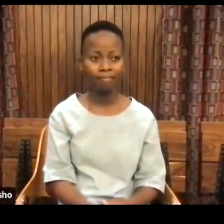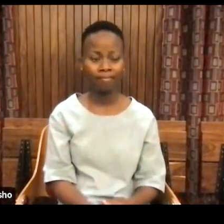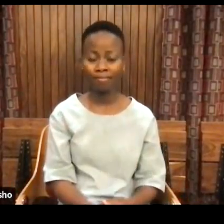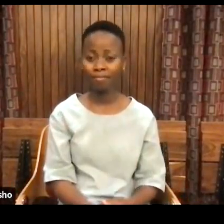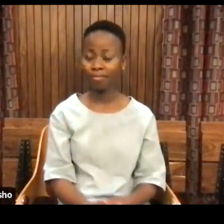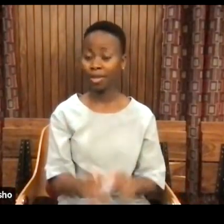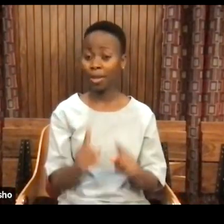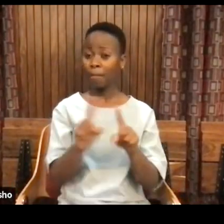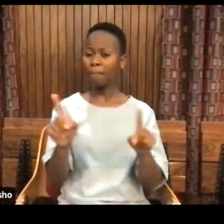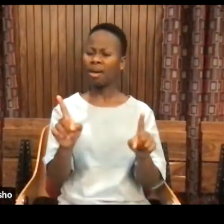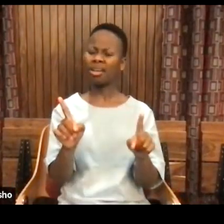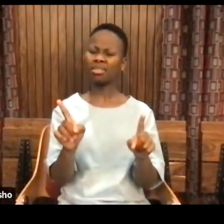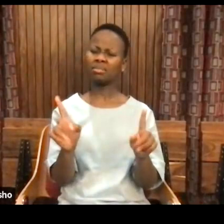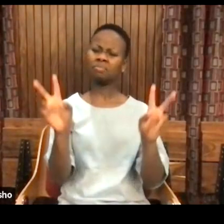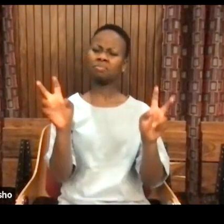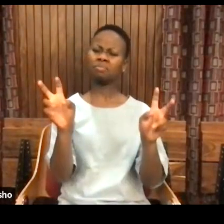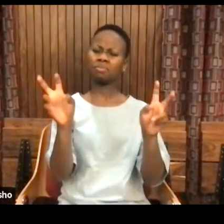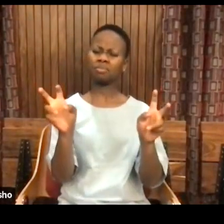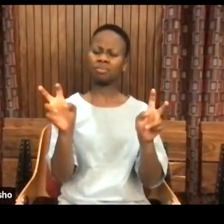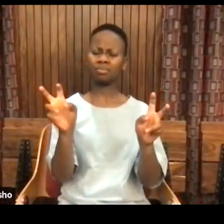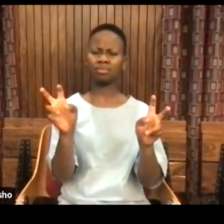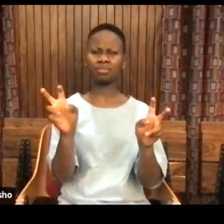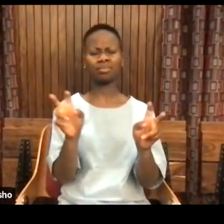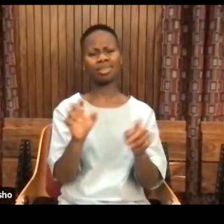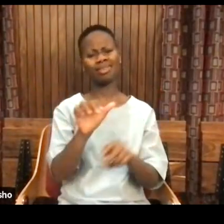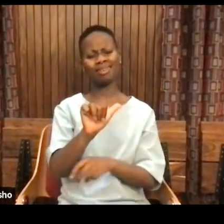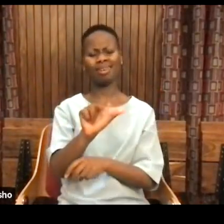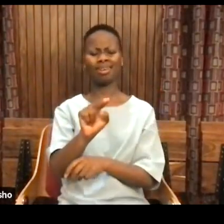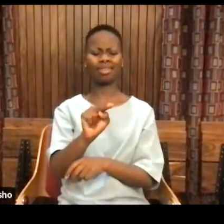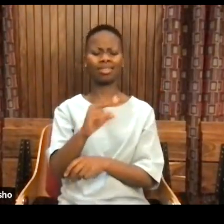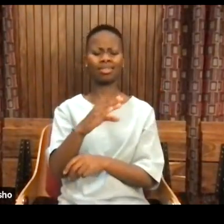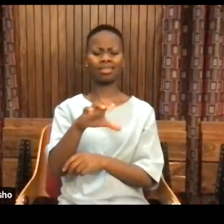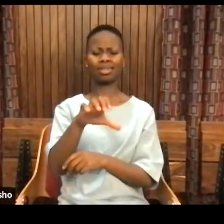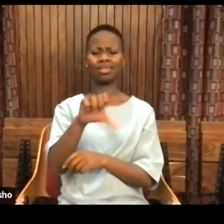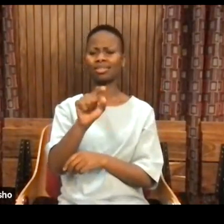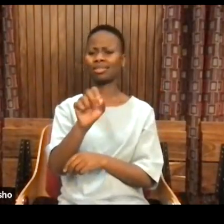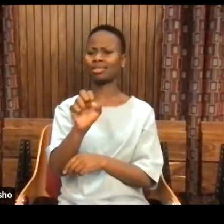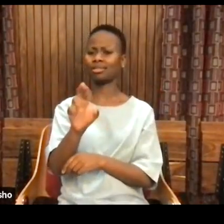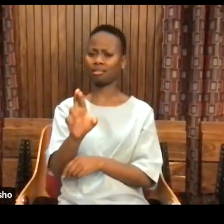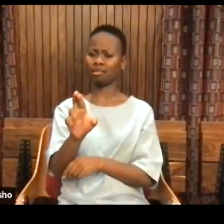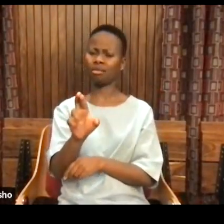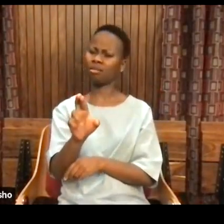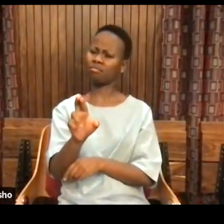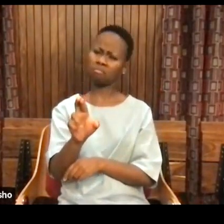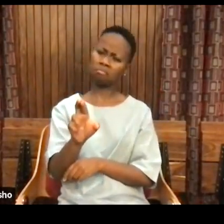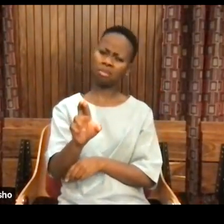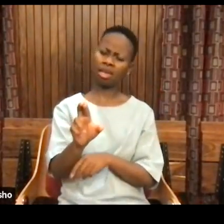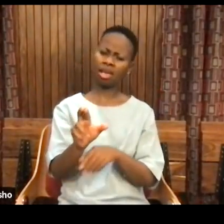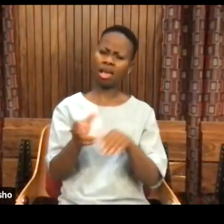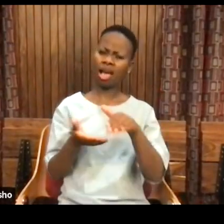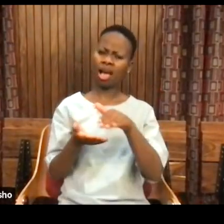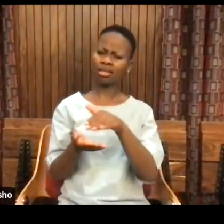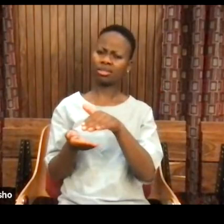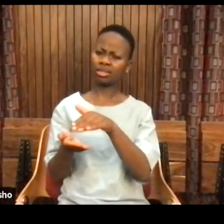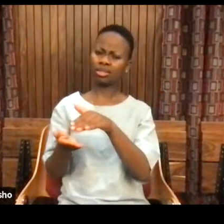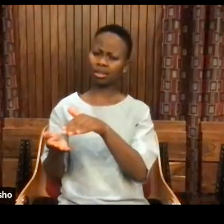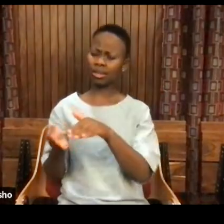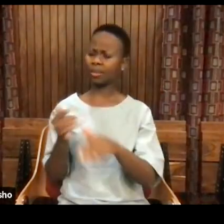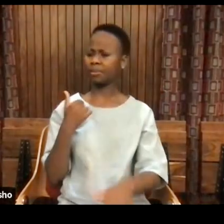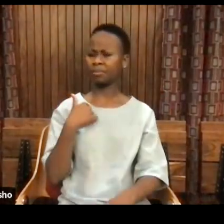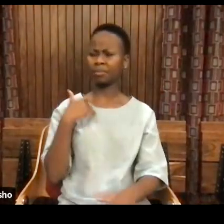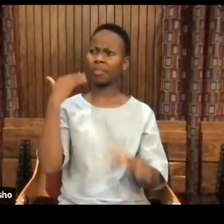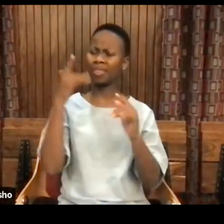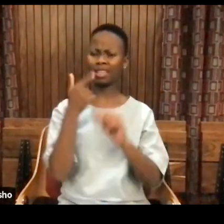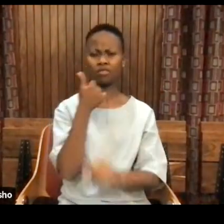But when I brought up the question of ancestors, I cannot help but talk about a recent